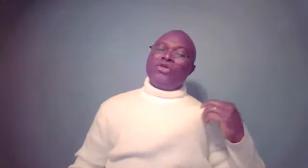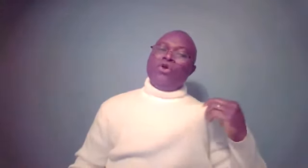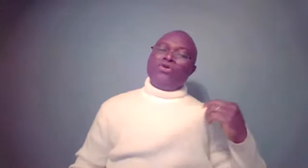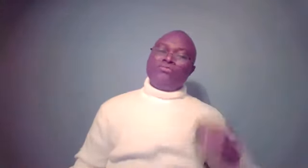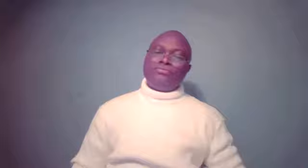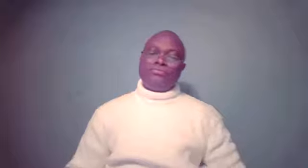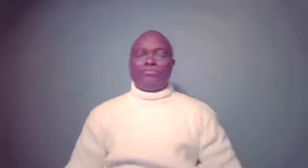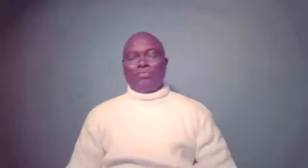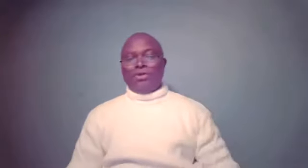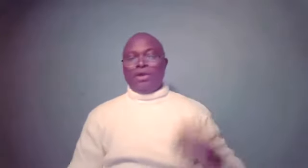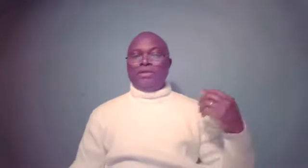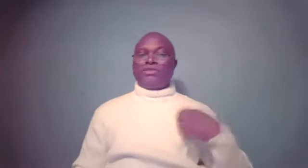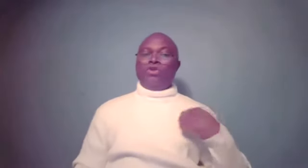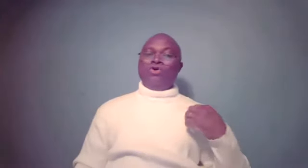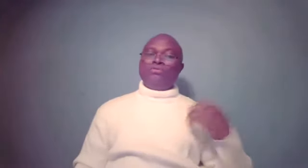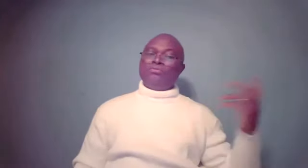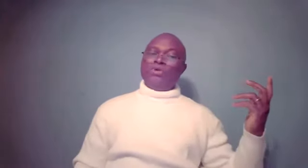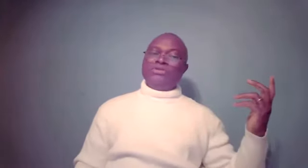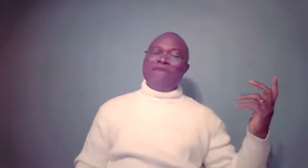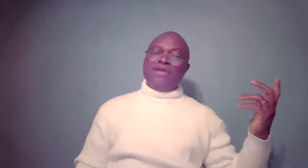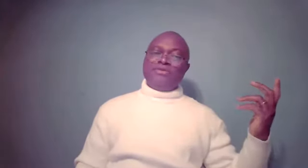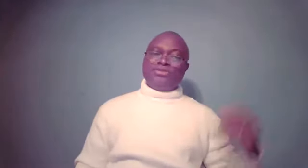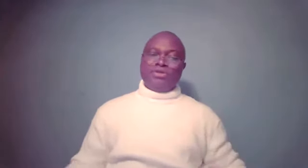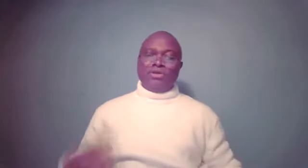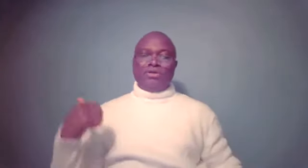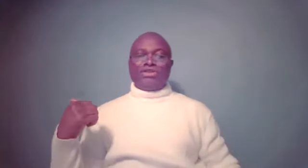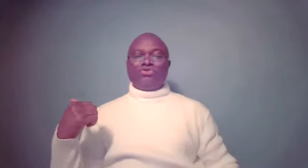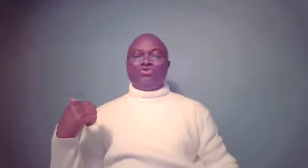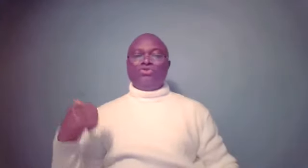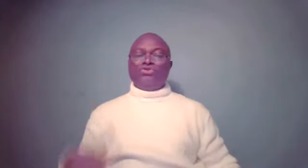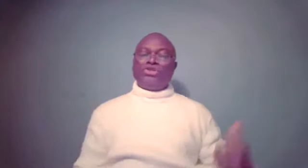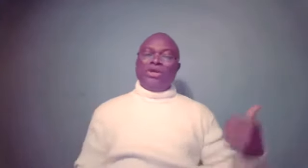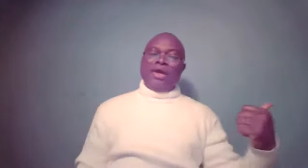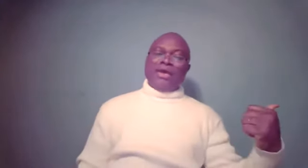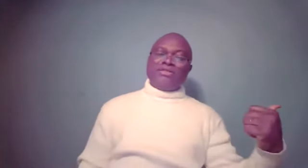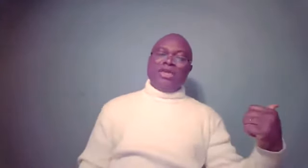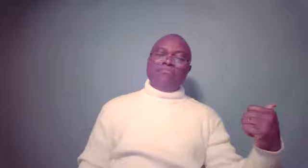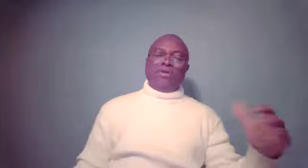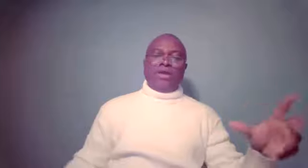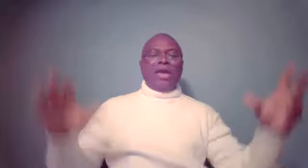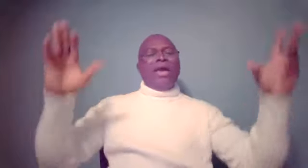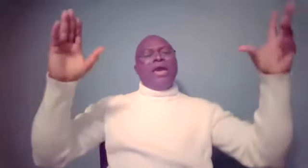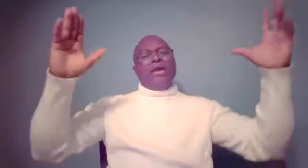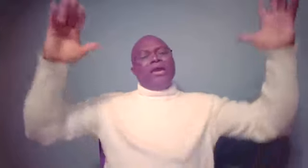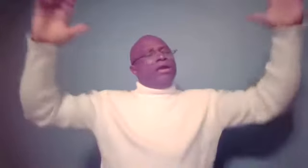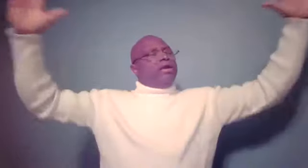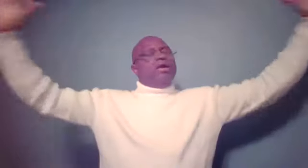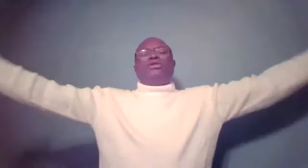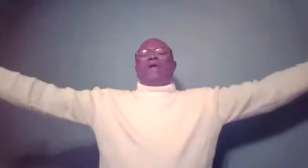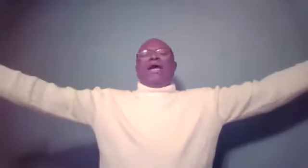cloak. And this cloak was evidence that she could use against him. Hey, he tried